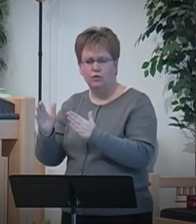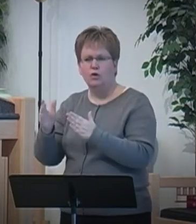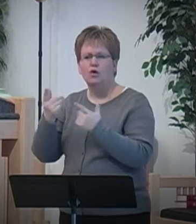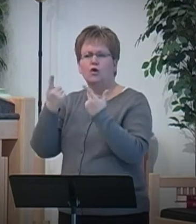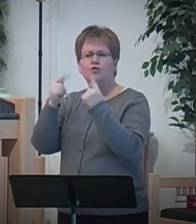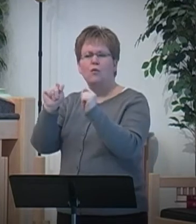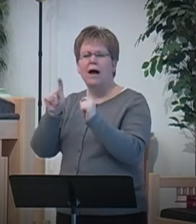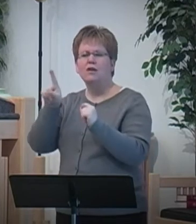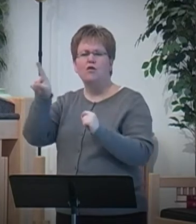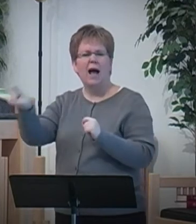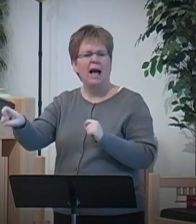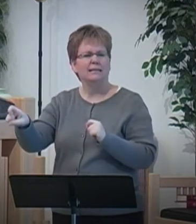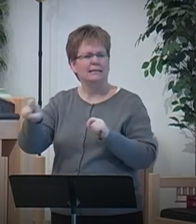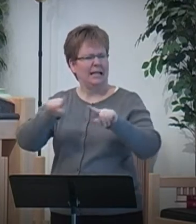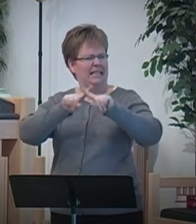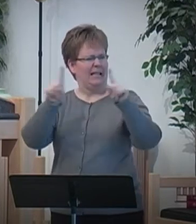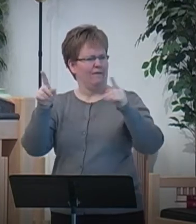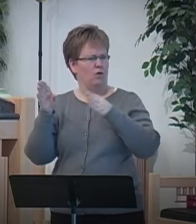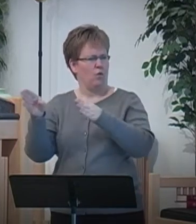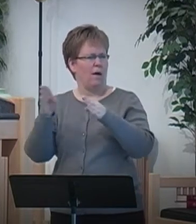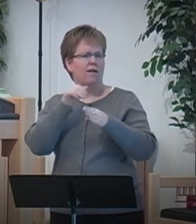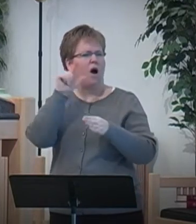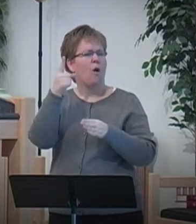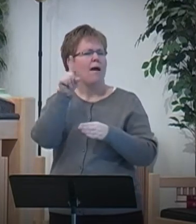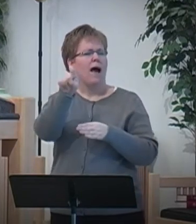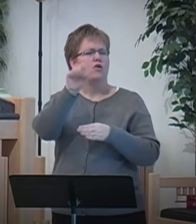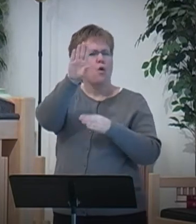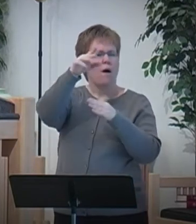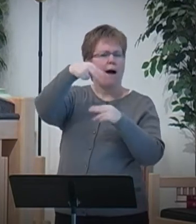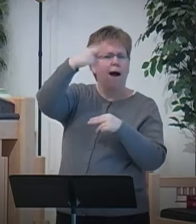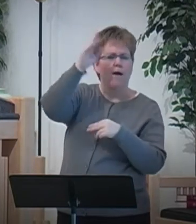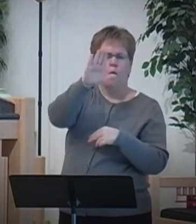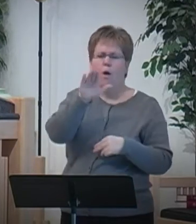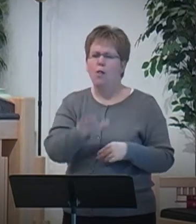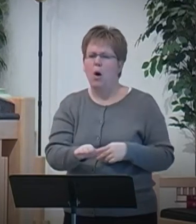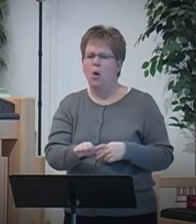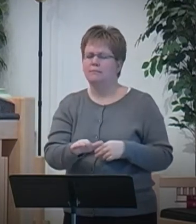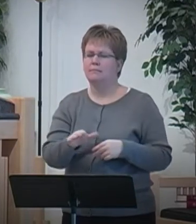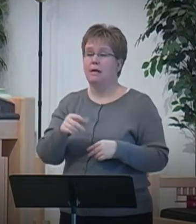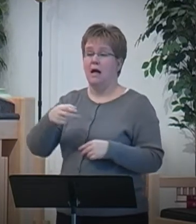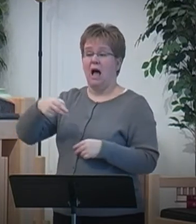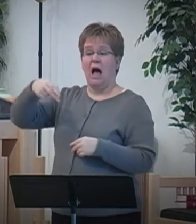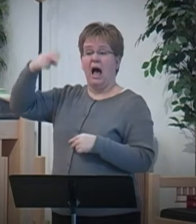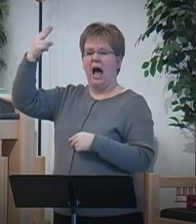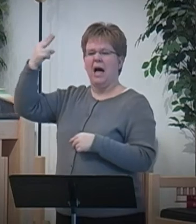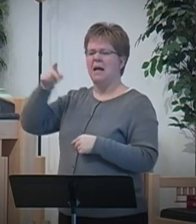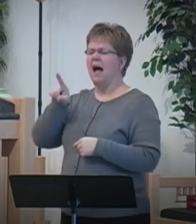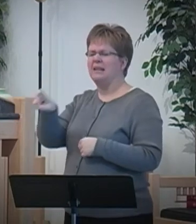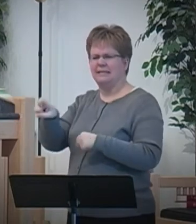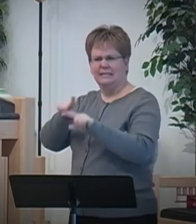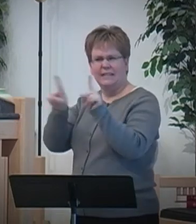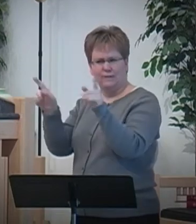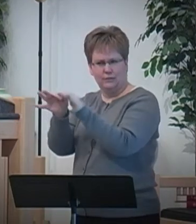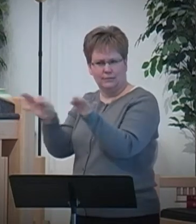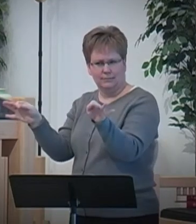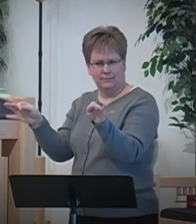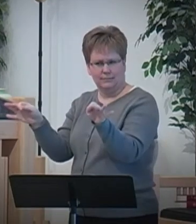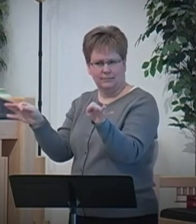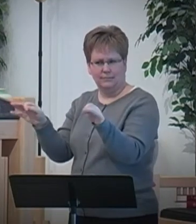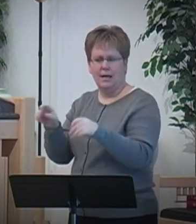questions in a slightly different way. Instead of asking what was your high of the week, try asking this question. How has God